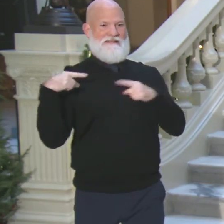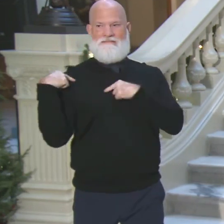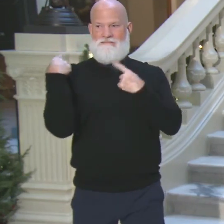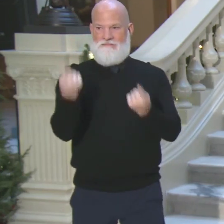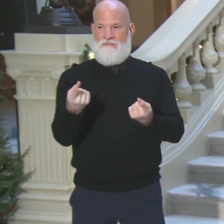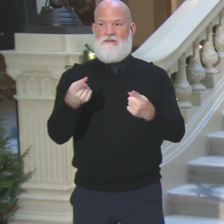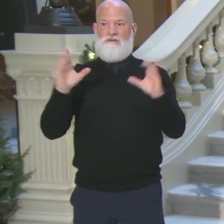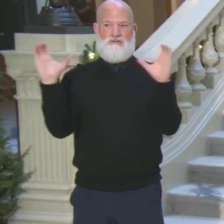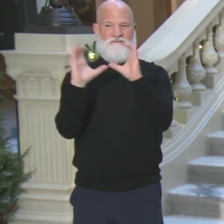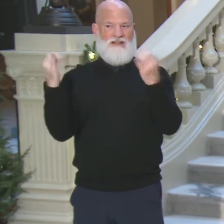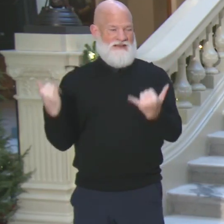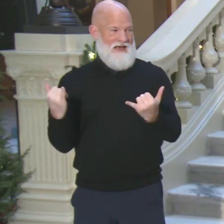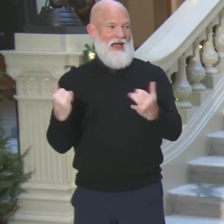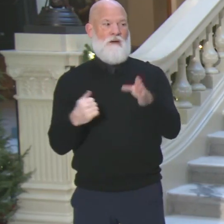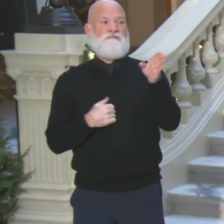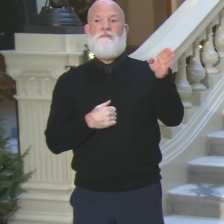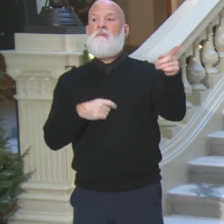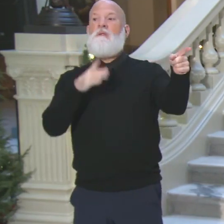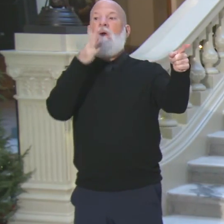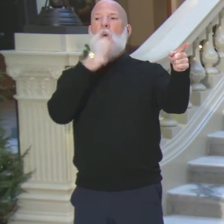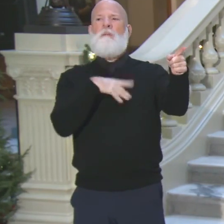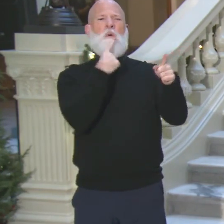Does that cover your question? I don't know. Yeah.